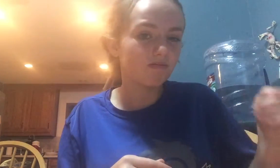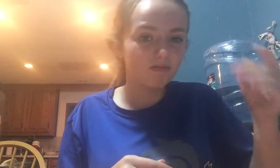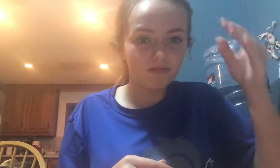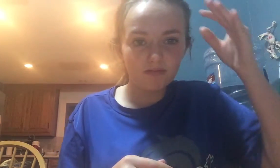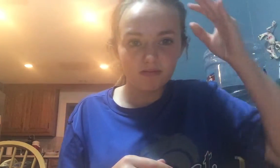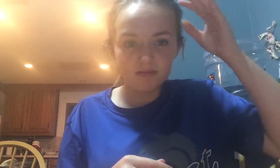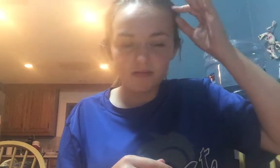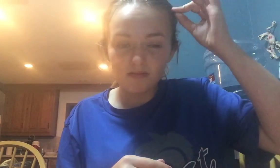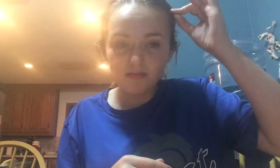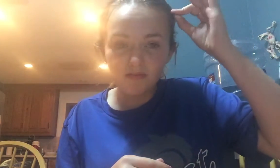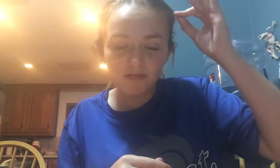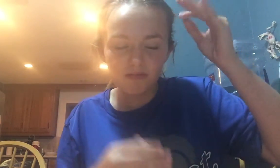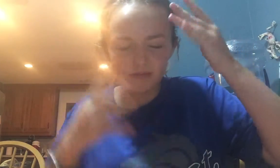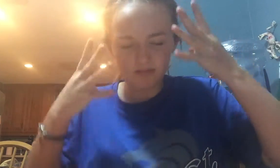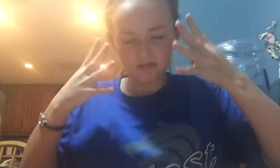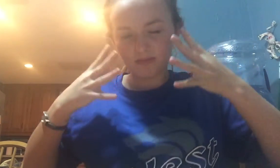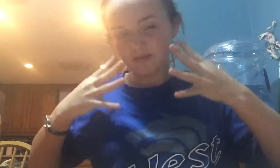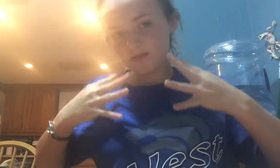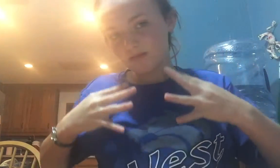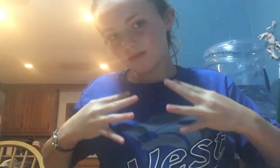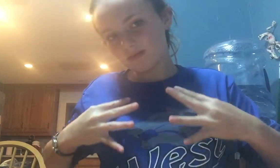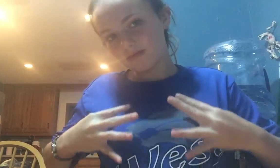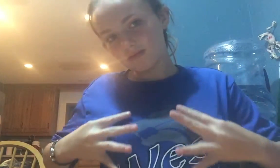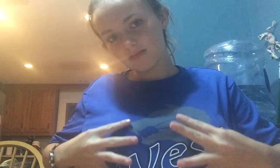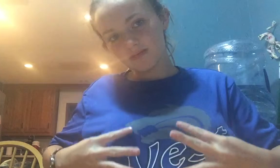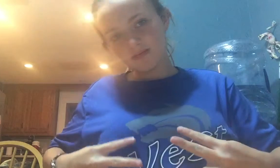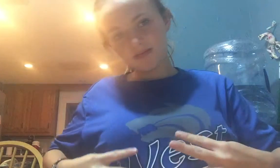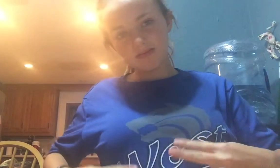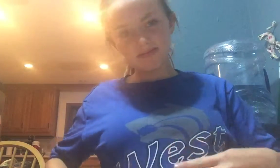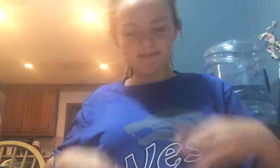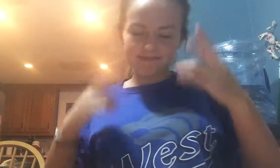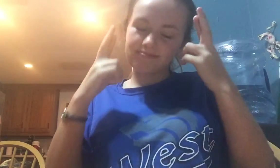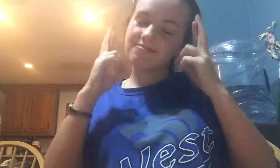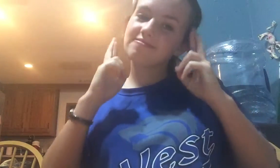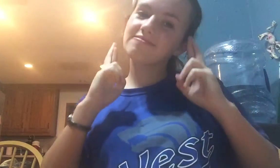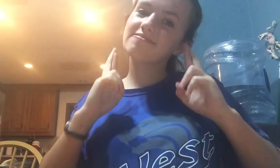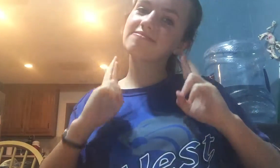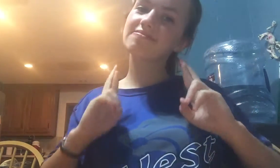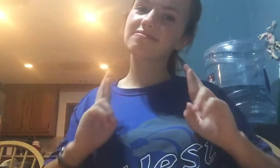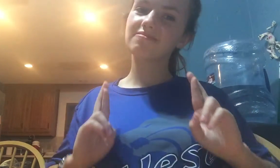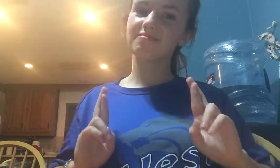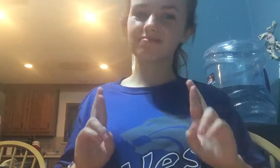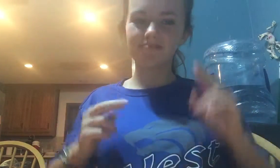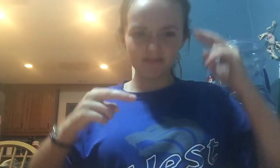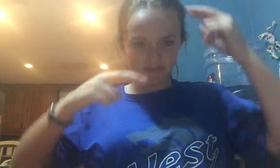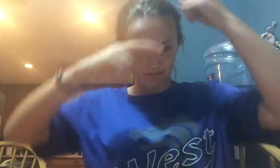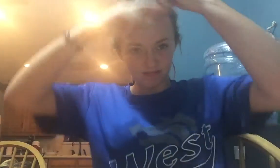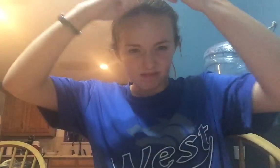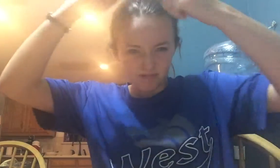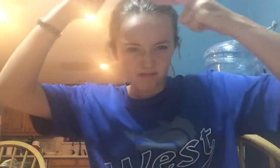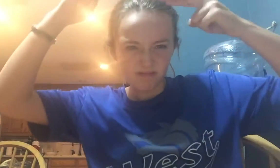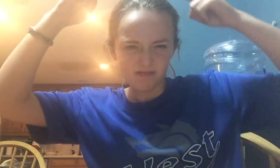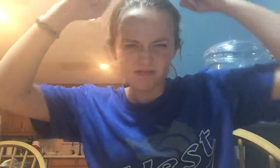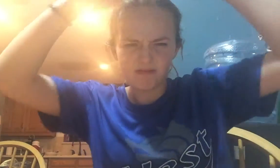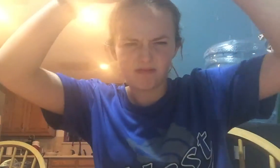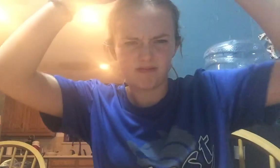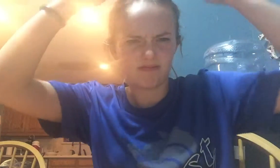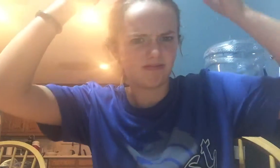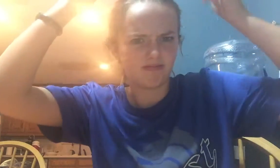Her hair was very long. She wore this braid, but then she twisted high up on her head,